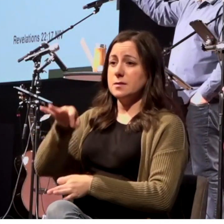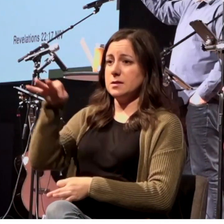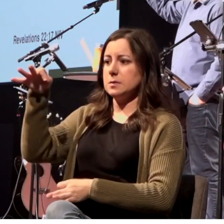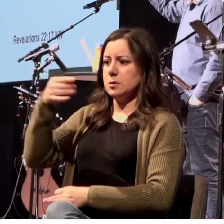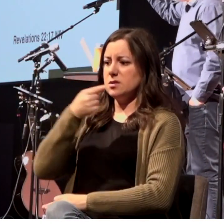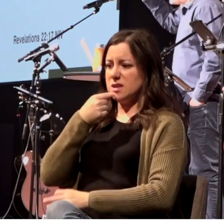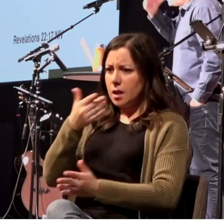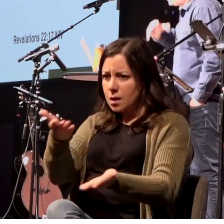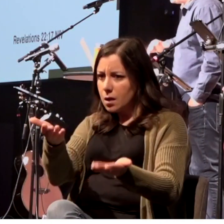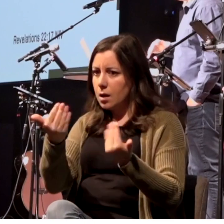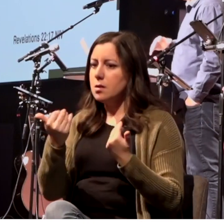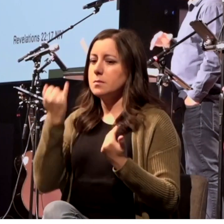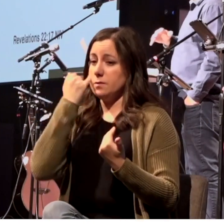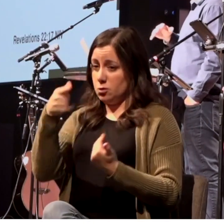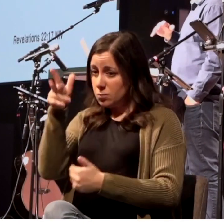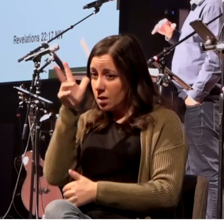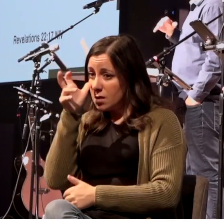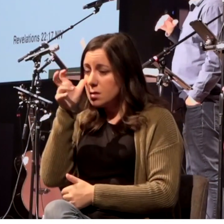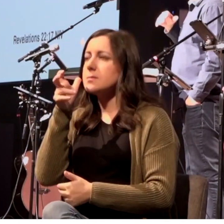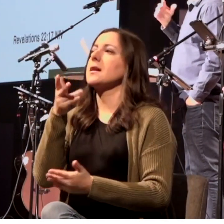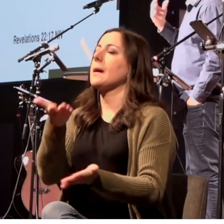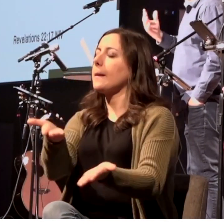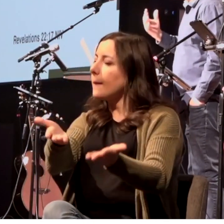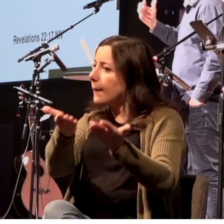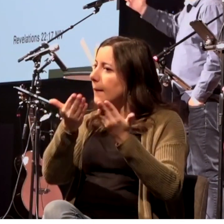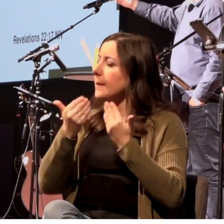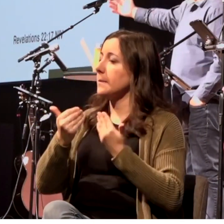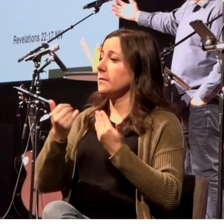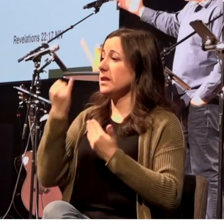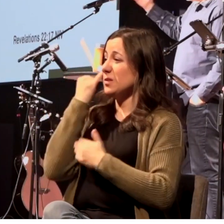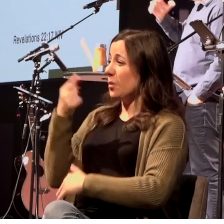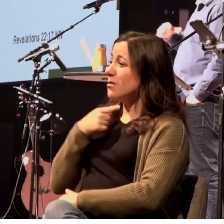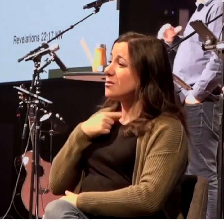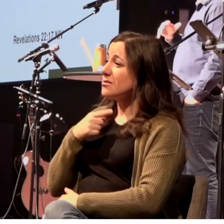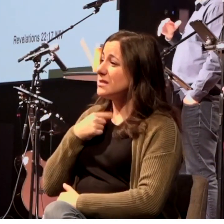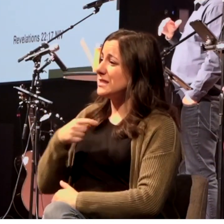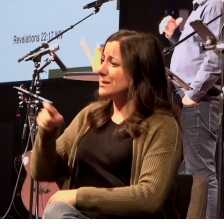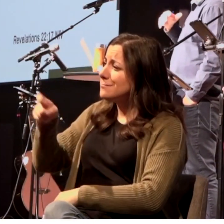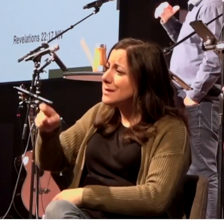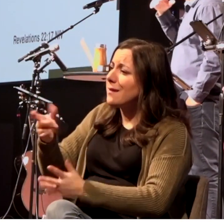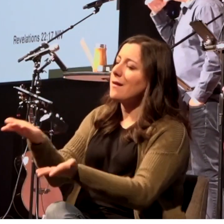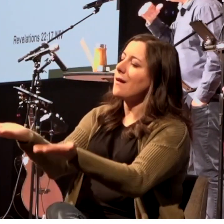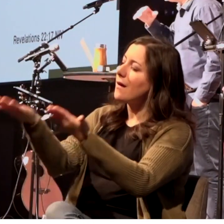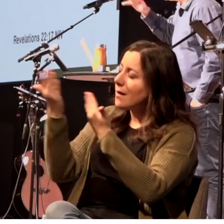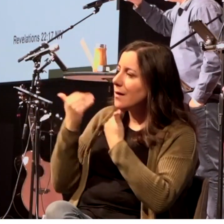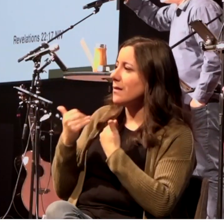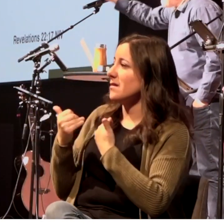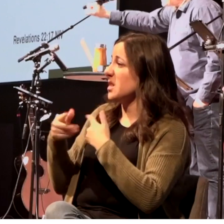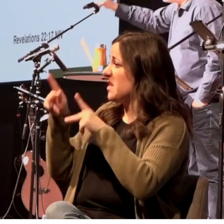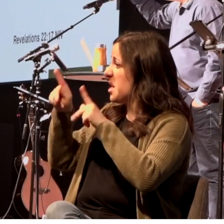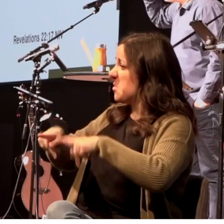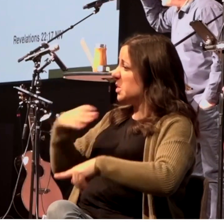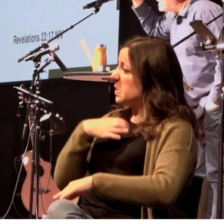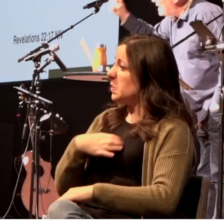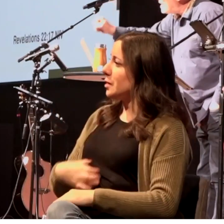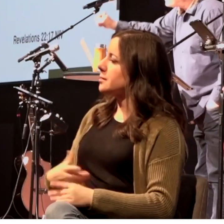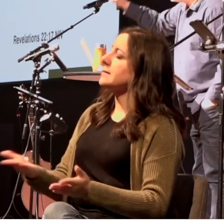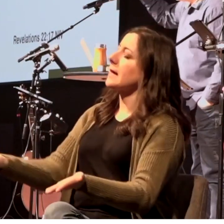say come and let the one who is thirsty come and let the one who wishes take the free gift